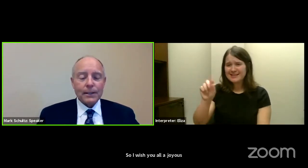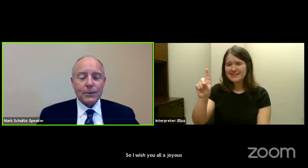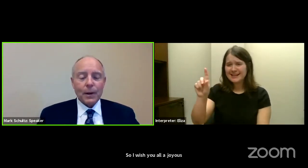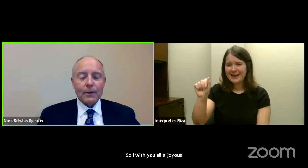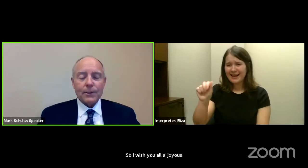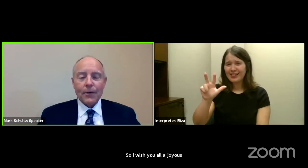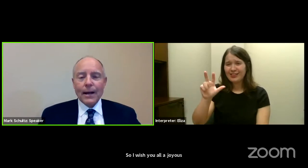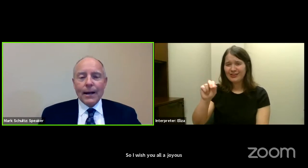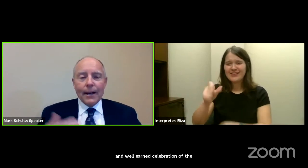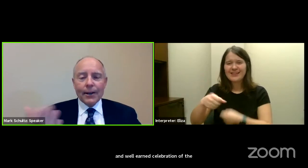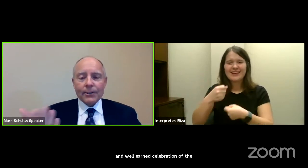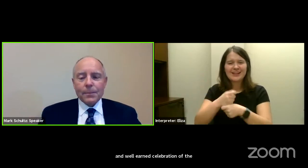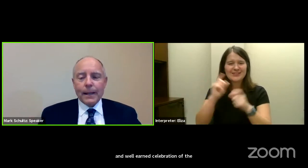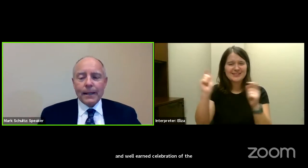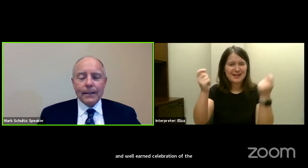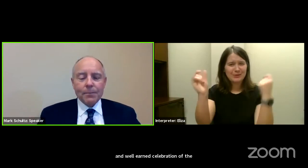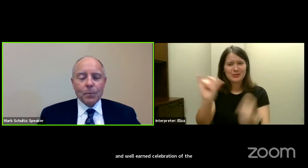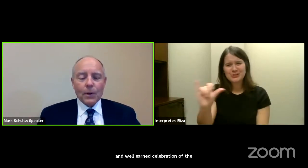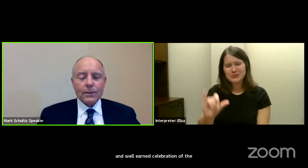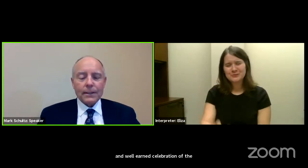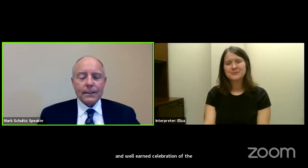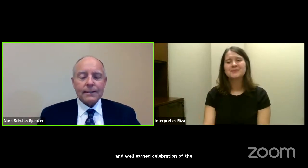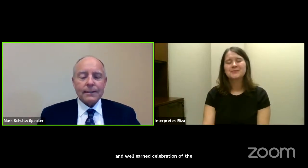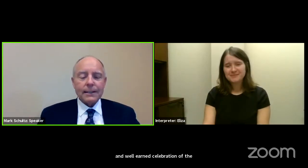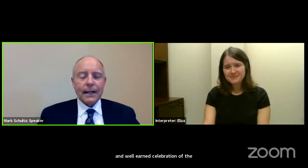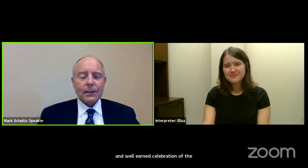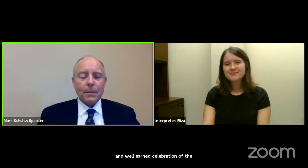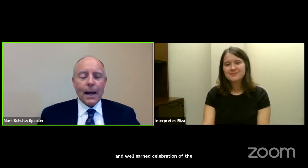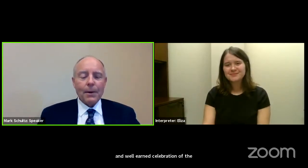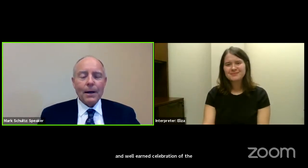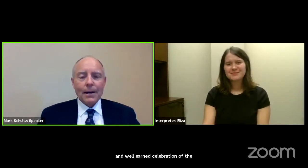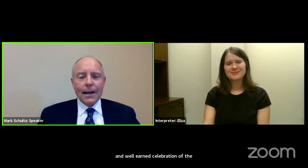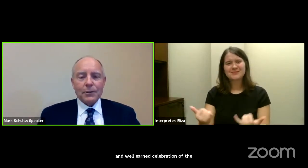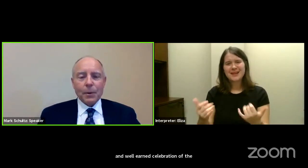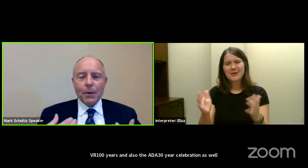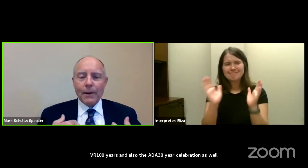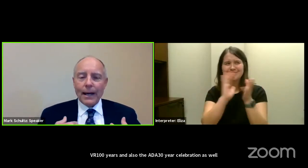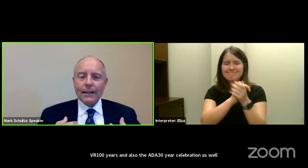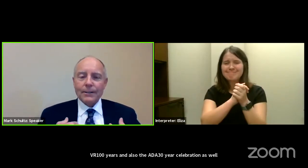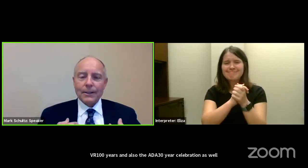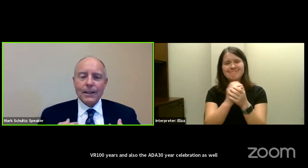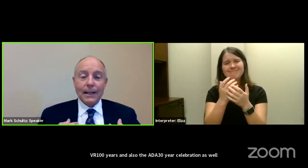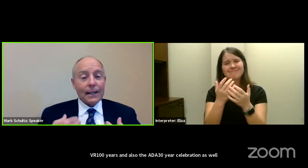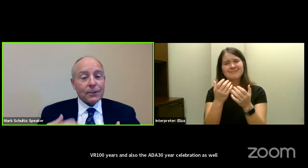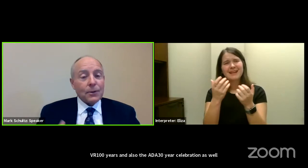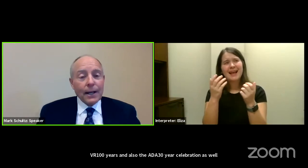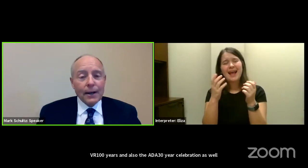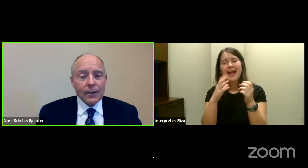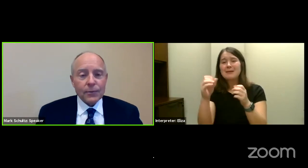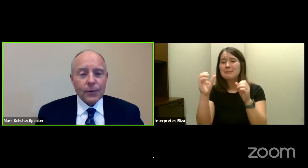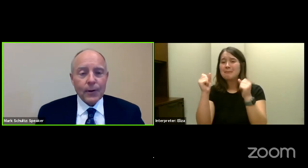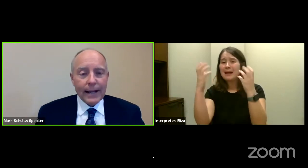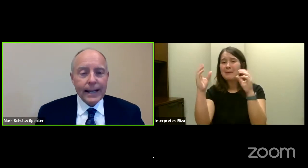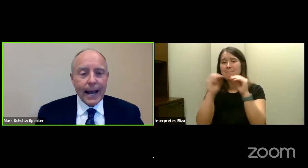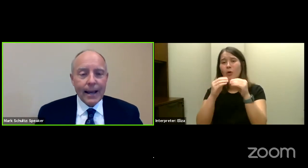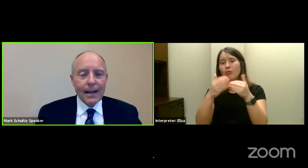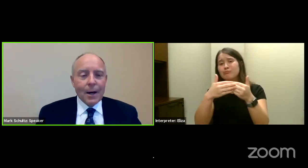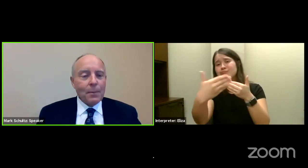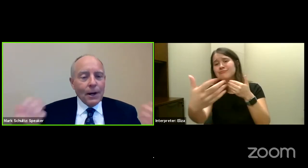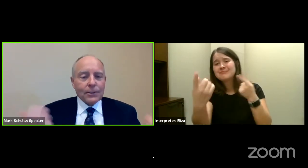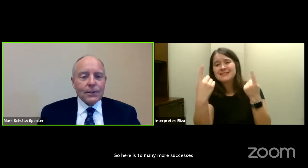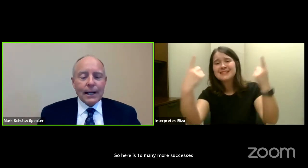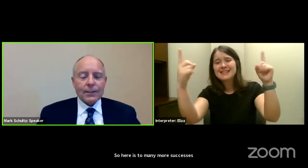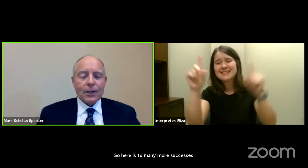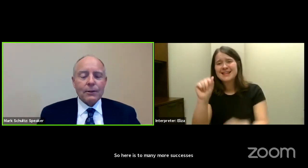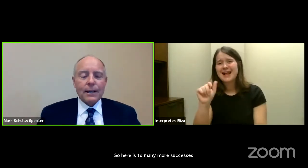celebration as well. So here's to many more successes in Alabama as we move ahead into the next 30 years for ADA,